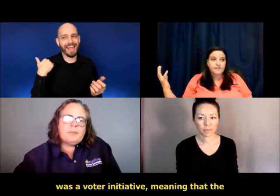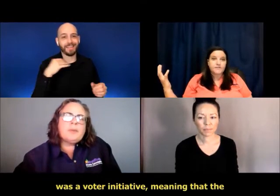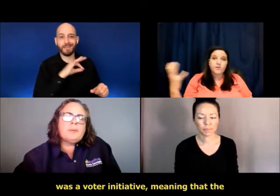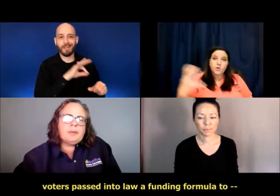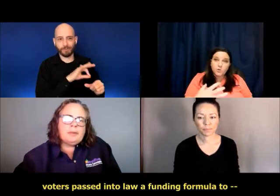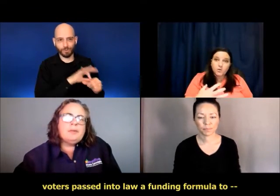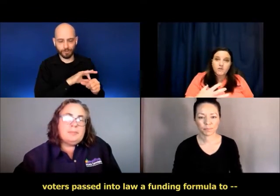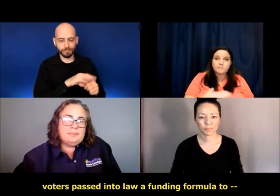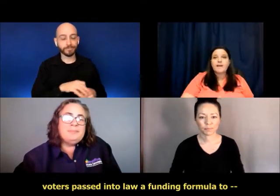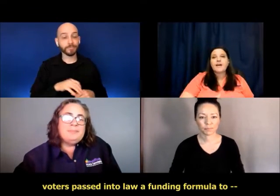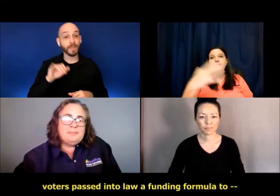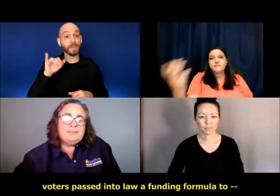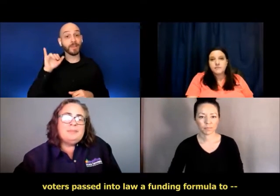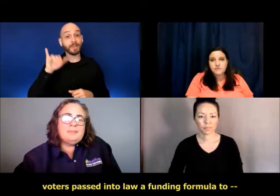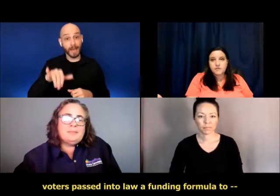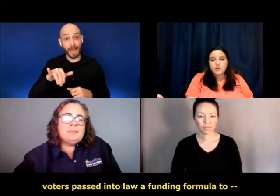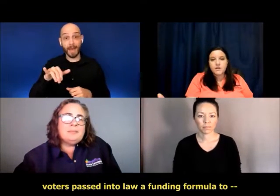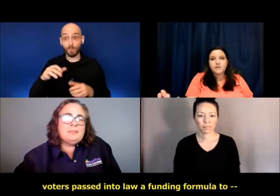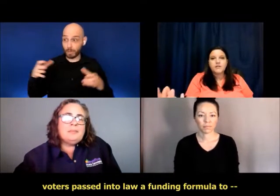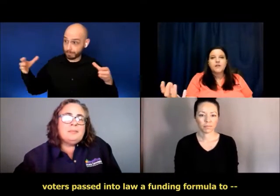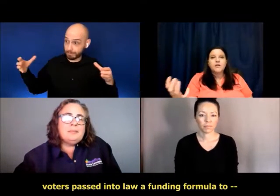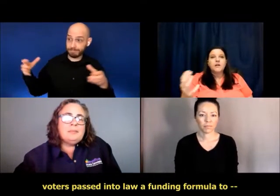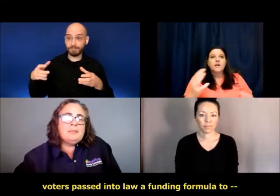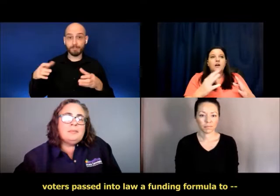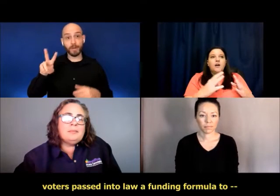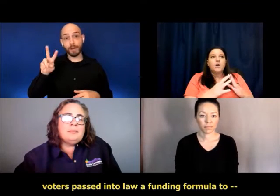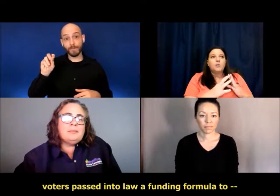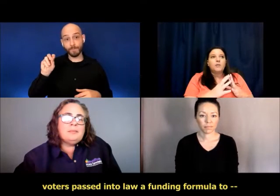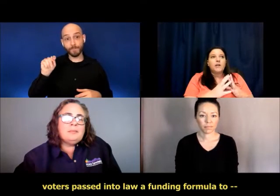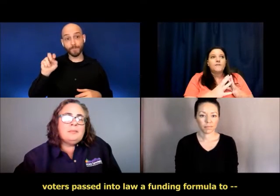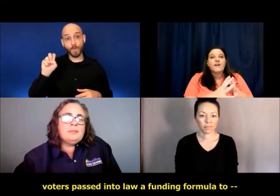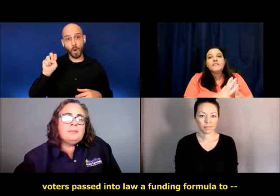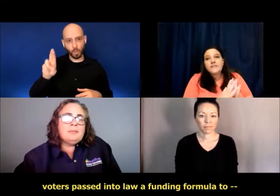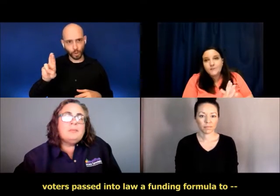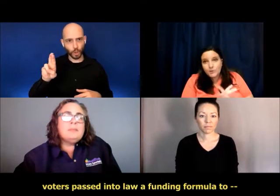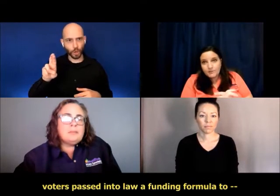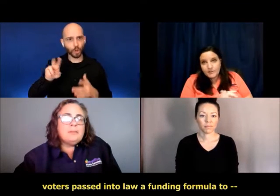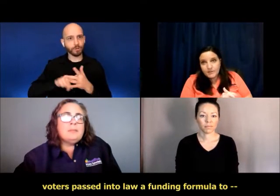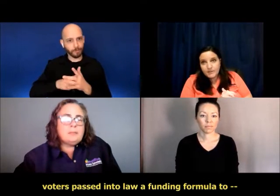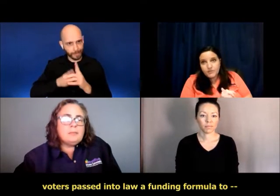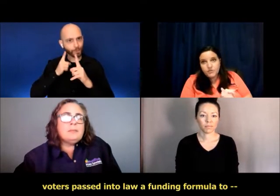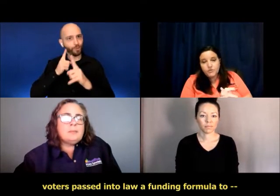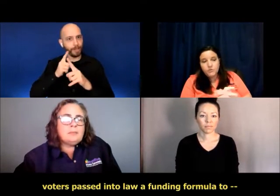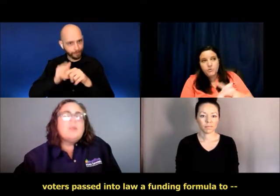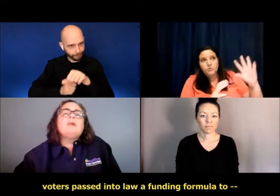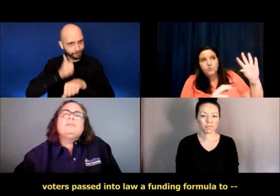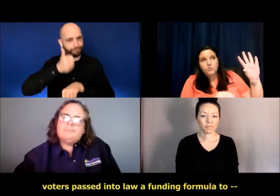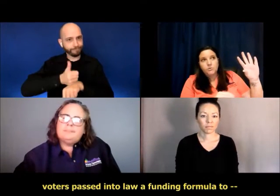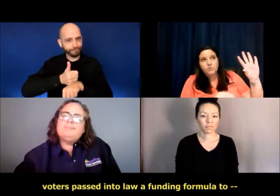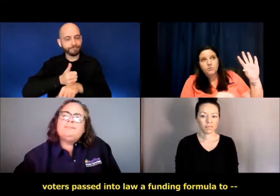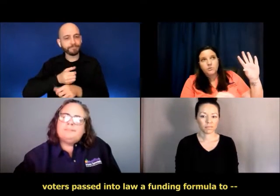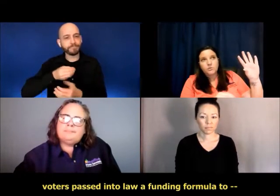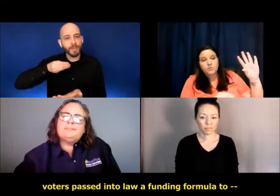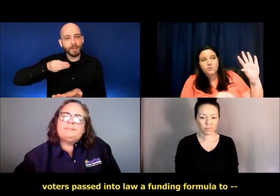meaning that the voters passed into law, um, a funding formula to,